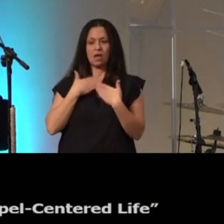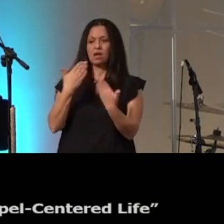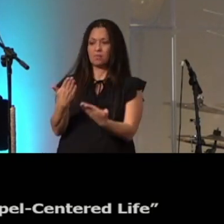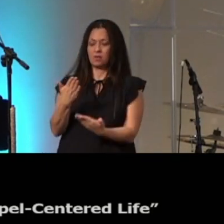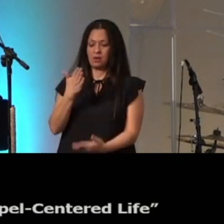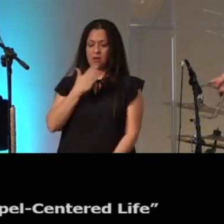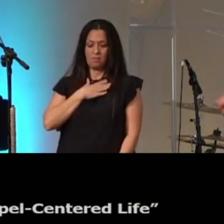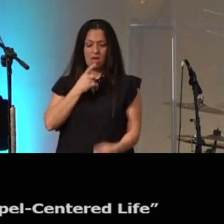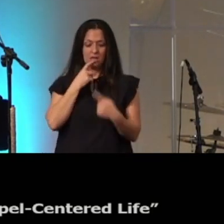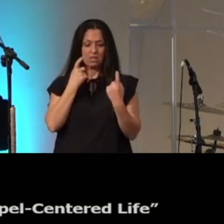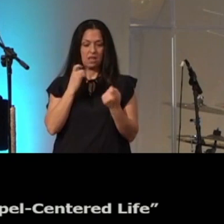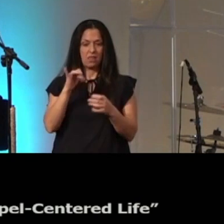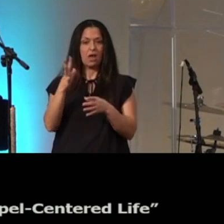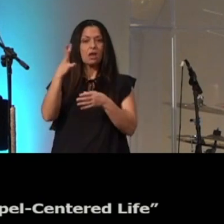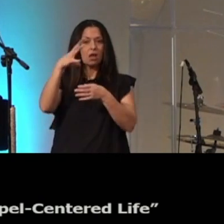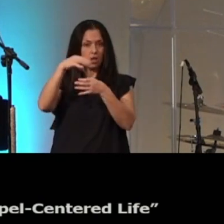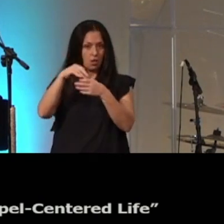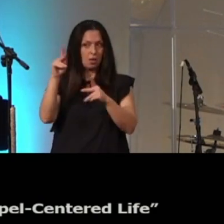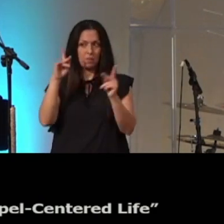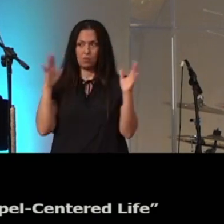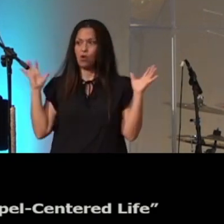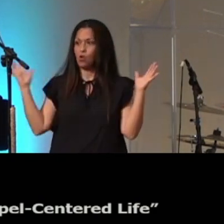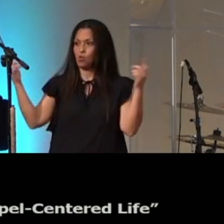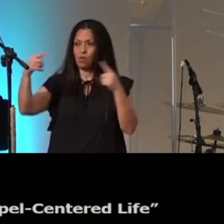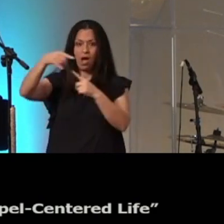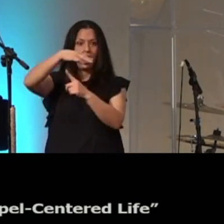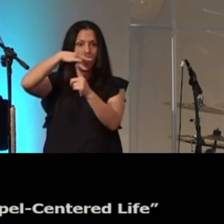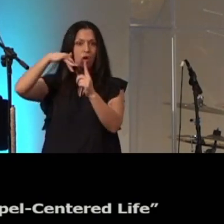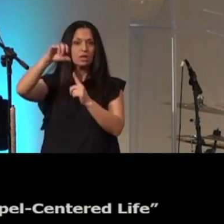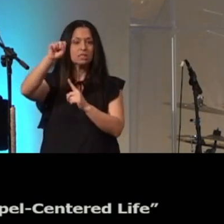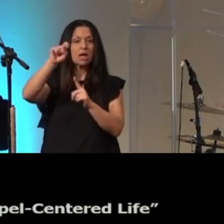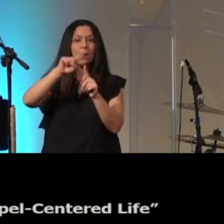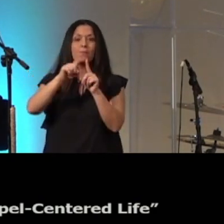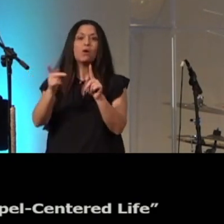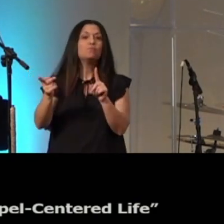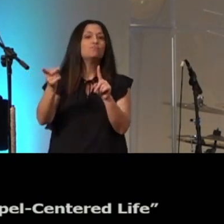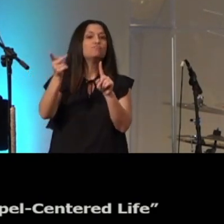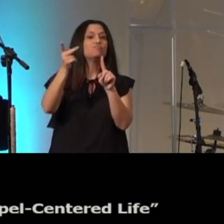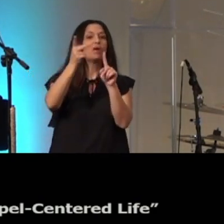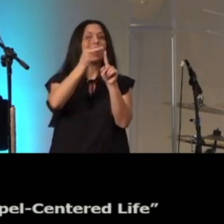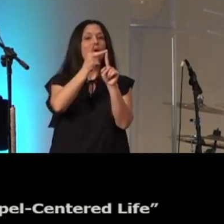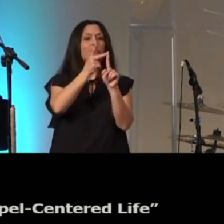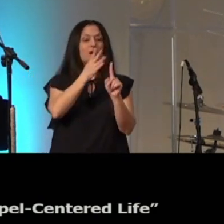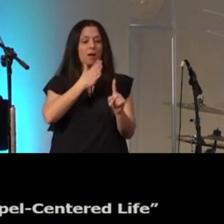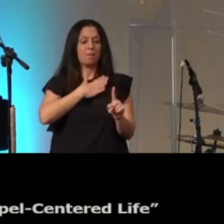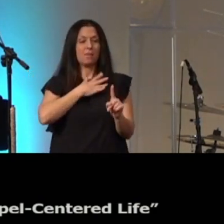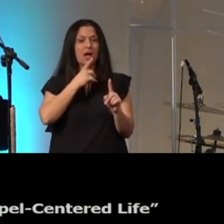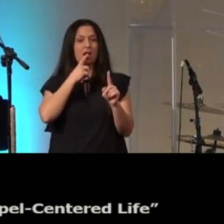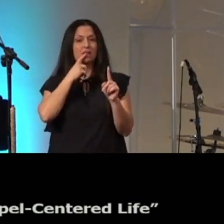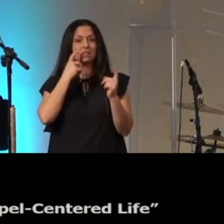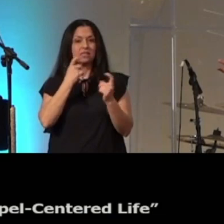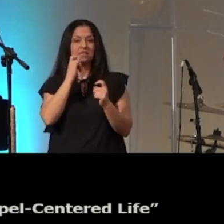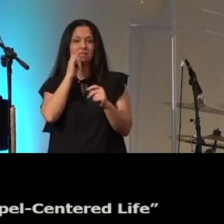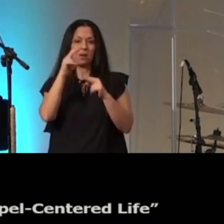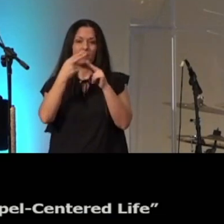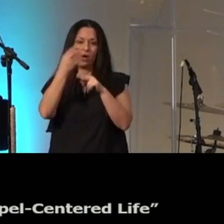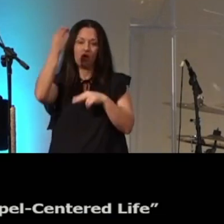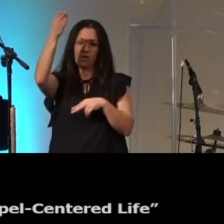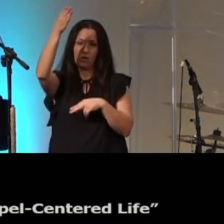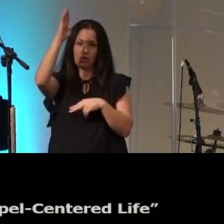sinfulness includes the people around you but primarily your sinfulness is about God number two